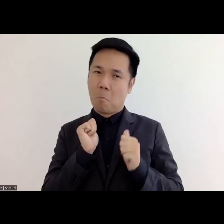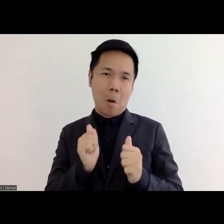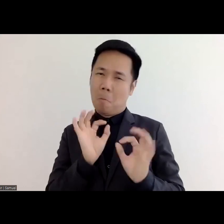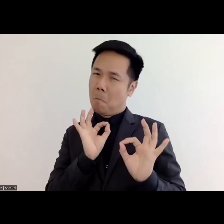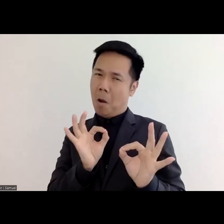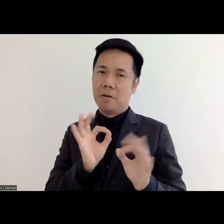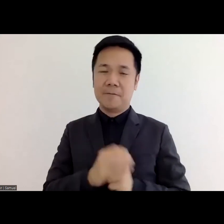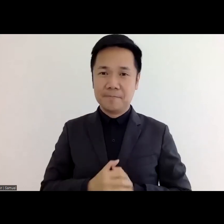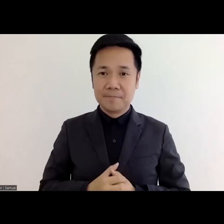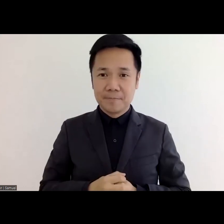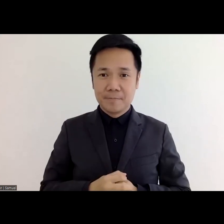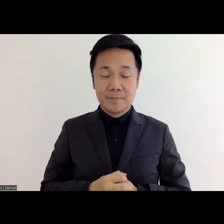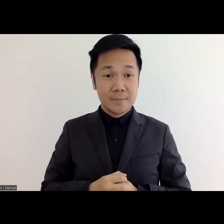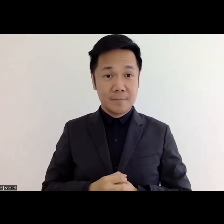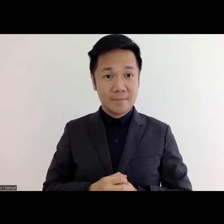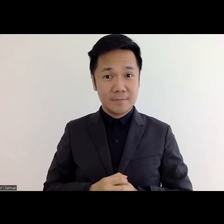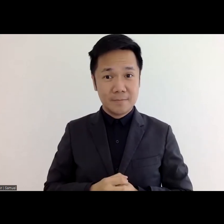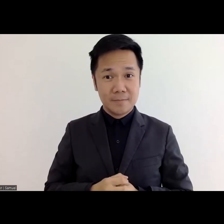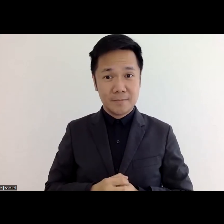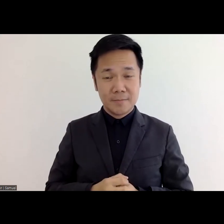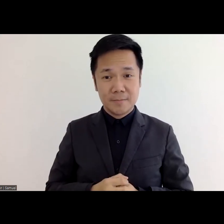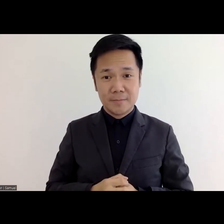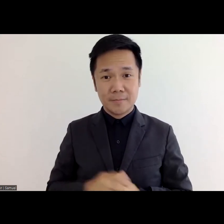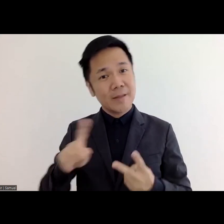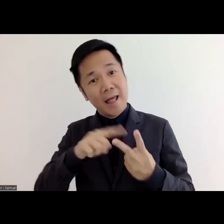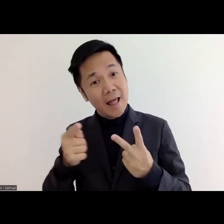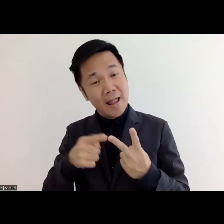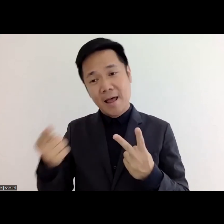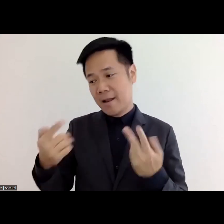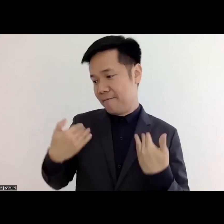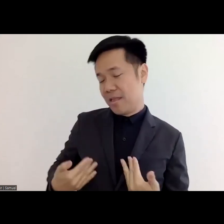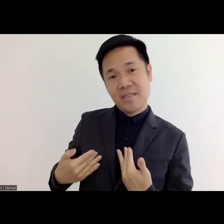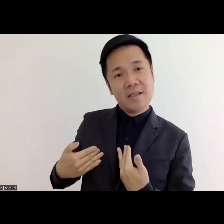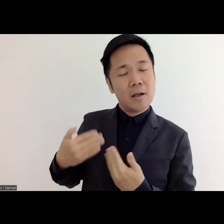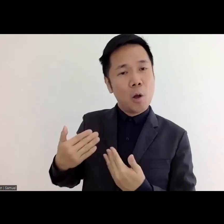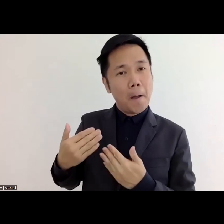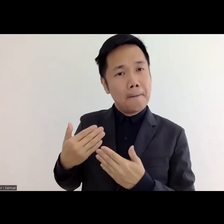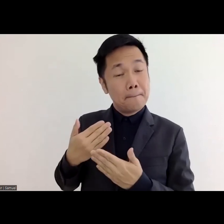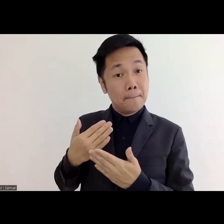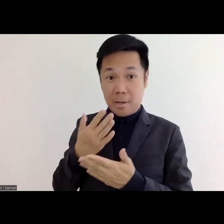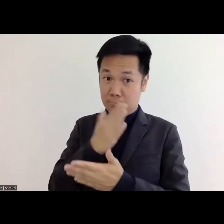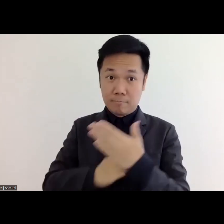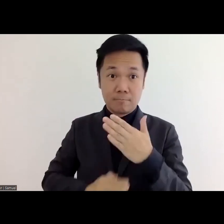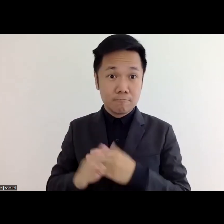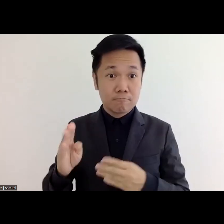especially person with disabilities uh visual impairment have the high they can give based in like uh